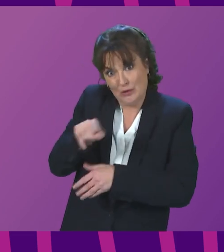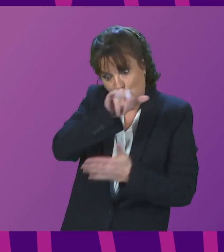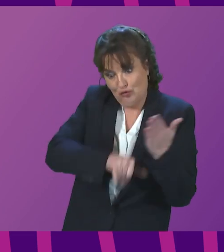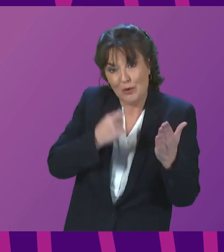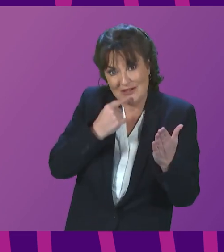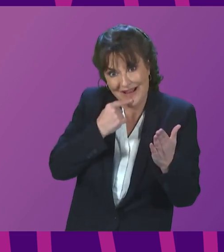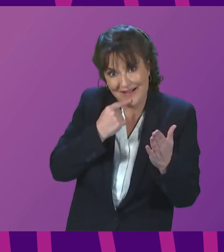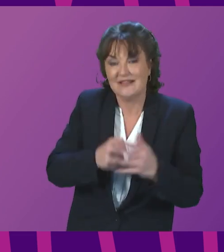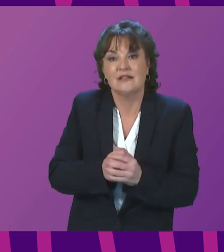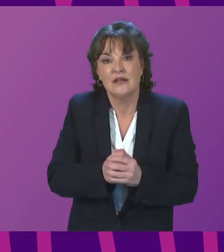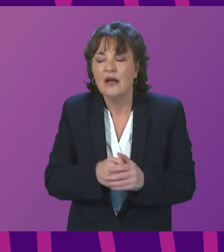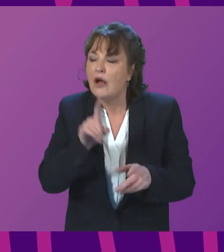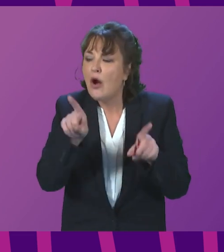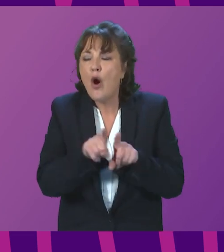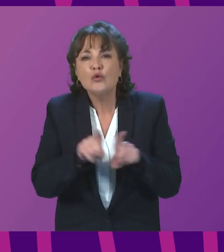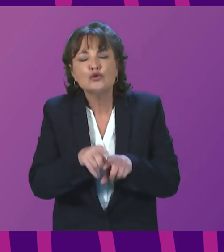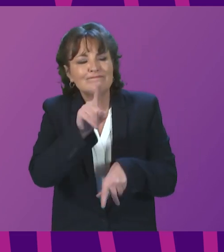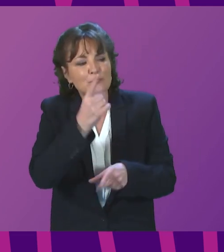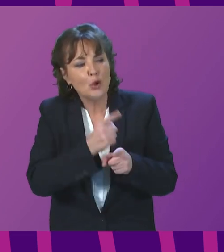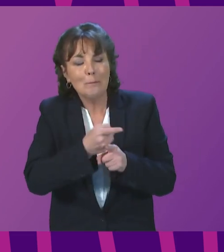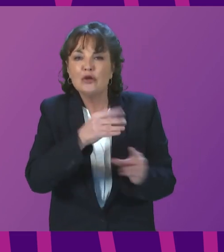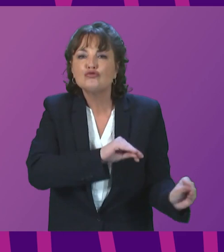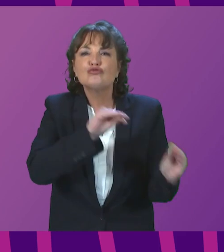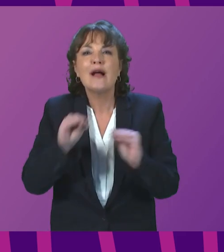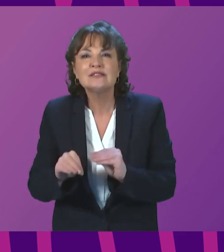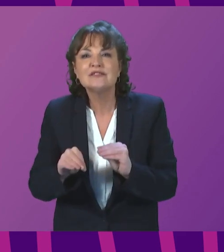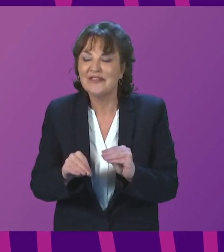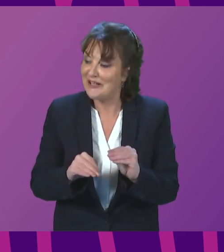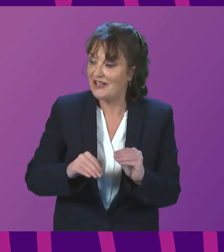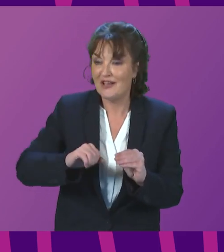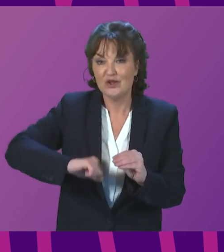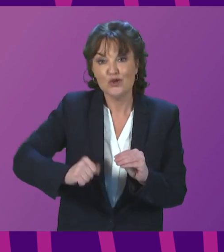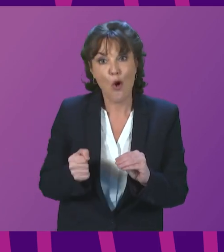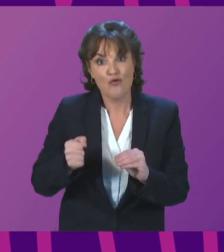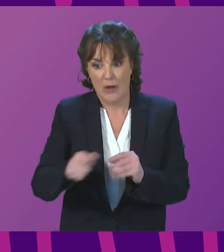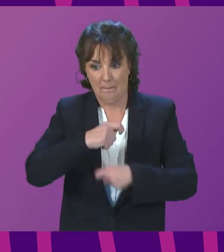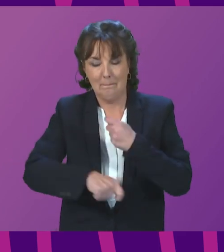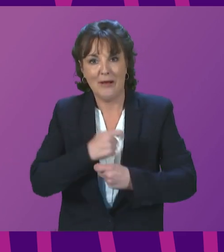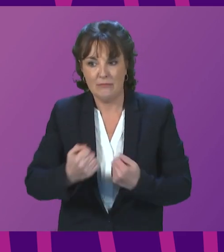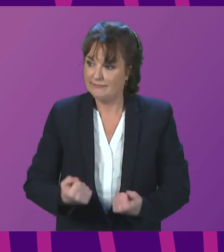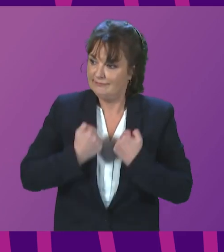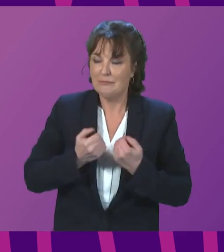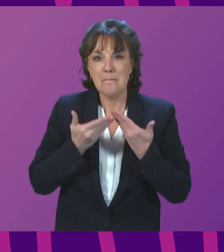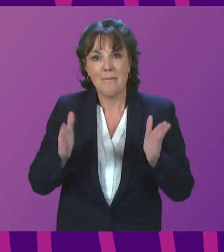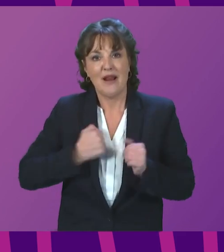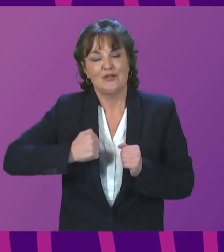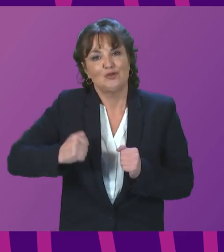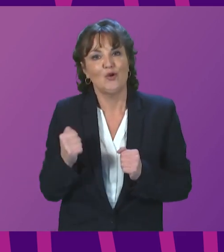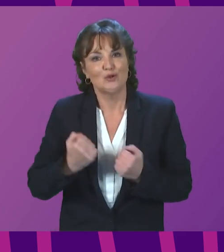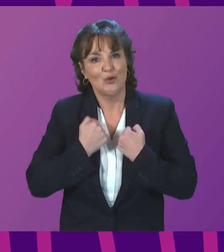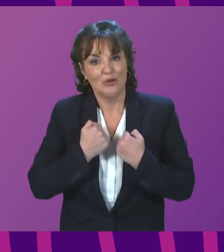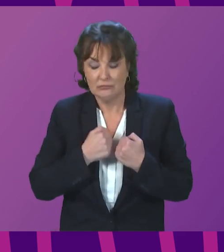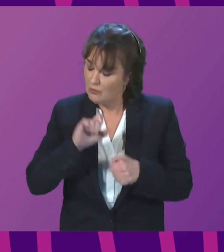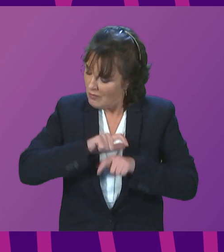earlier. In terms of the transfer of ScotRail to public ownership, something that I am very proud that this government is undertaking, we will, of course,